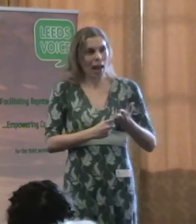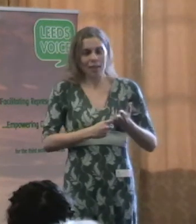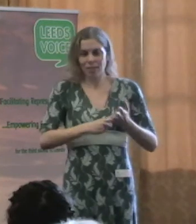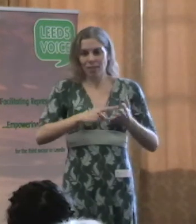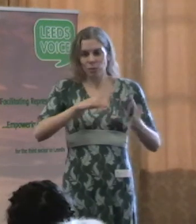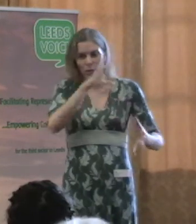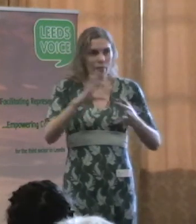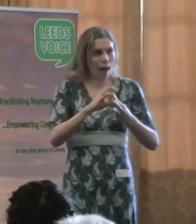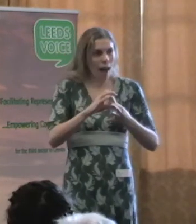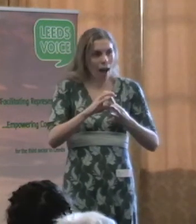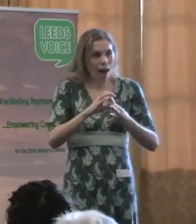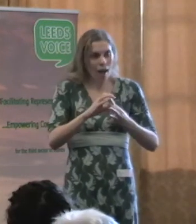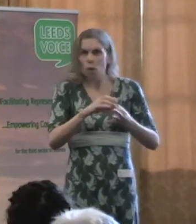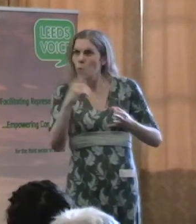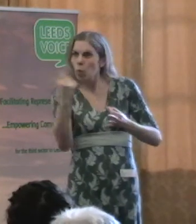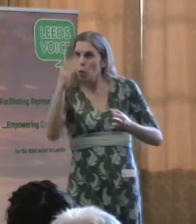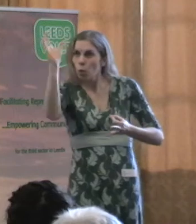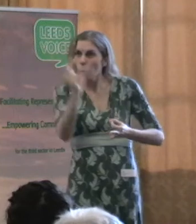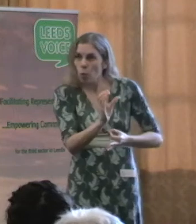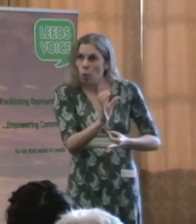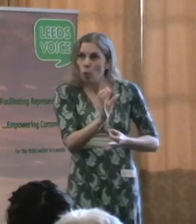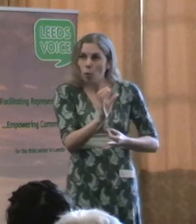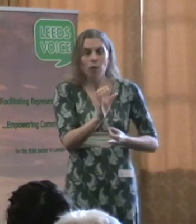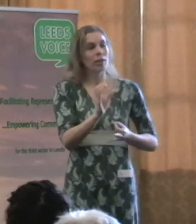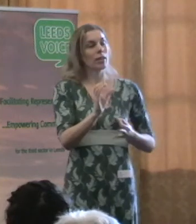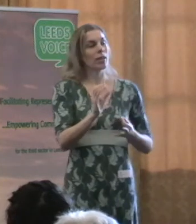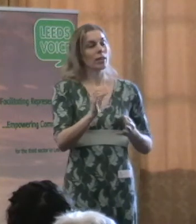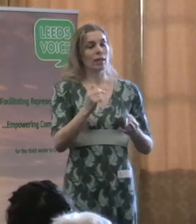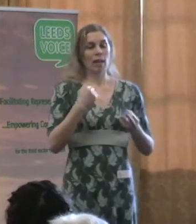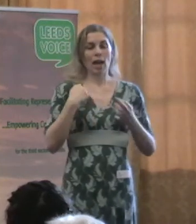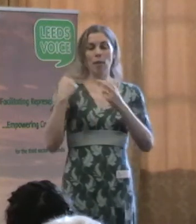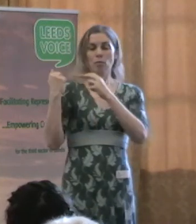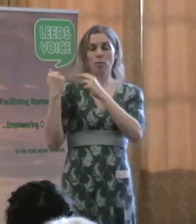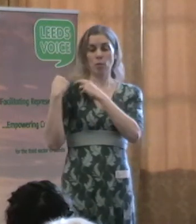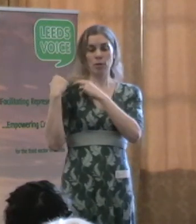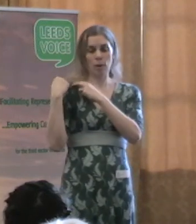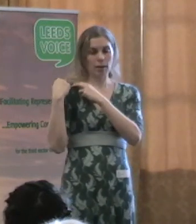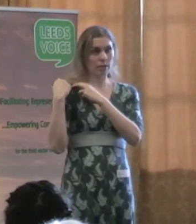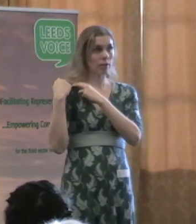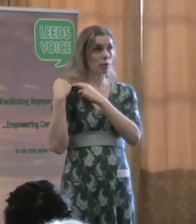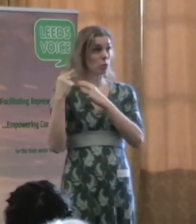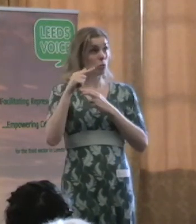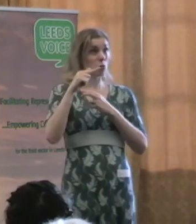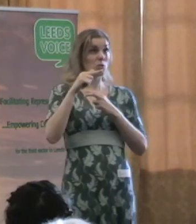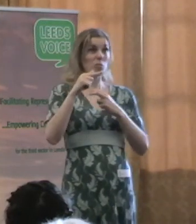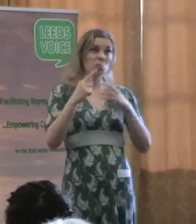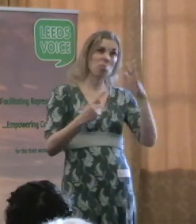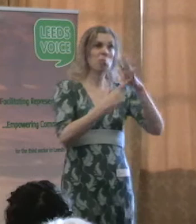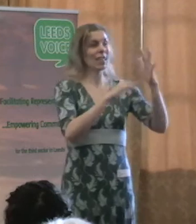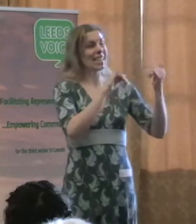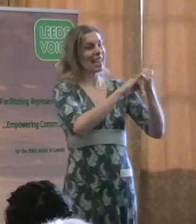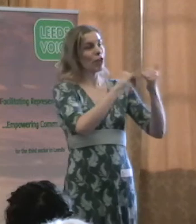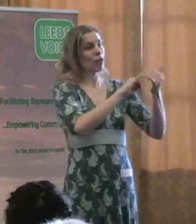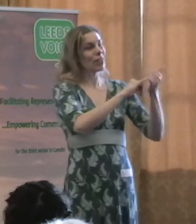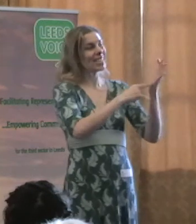the local authority, I'm actually going to have also an accountability through Public Health England to the Secretary of State. And